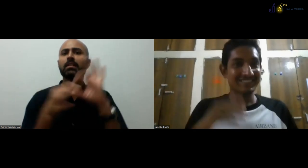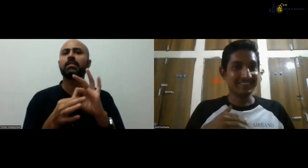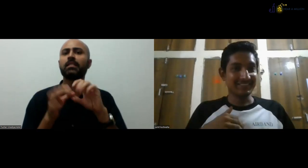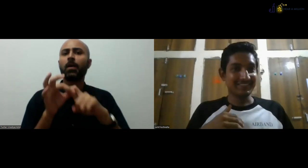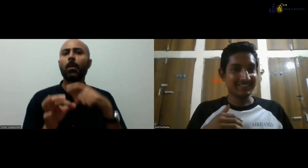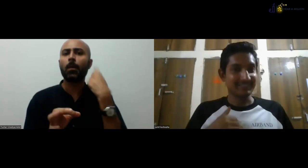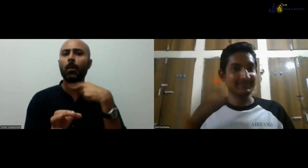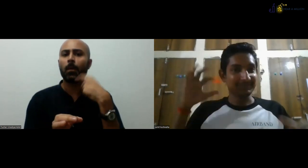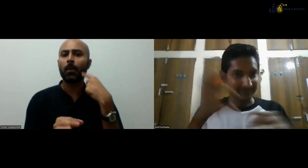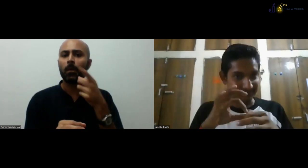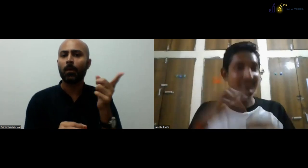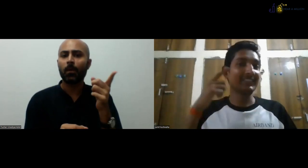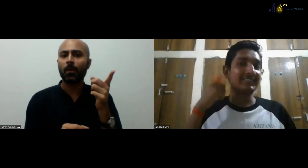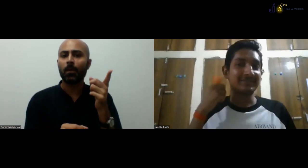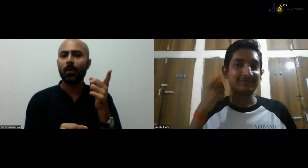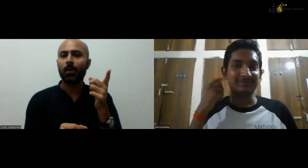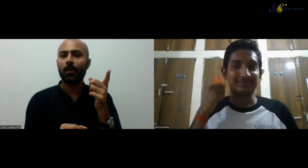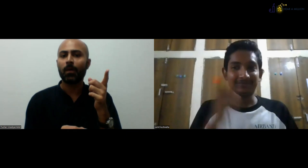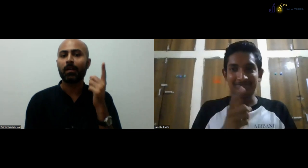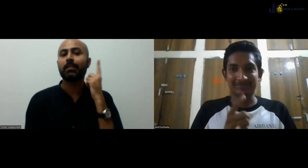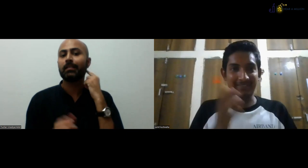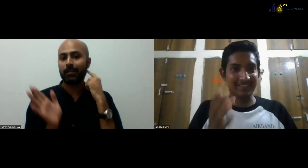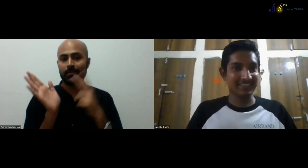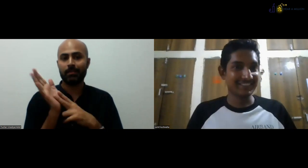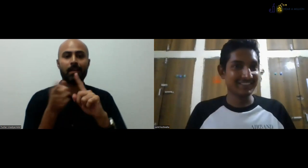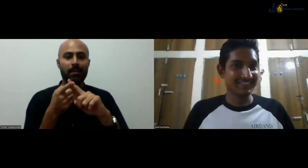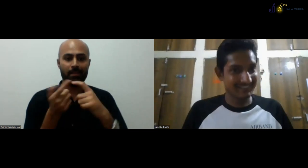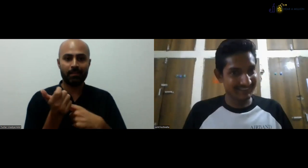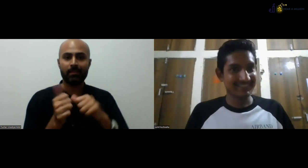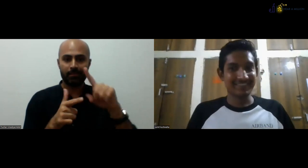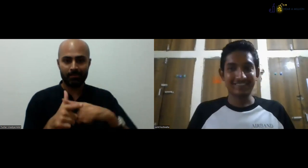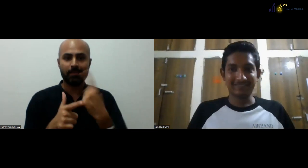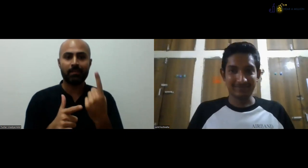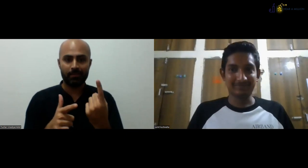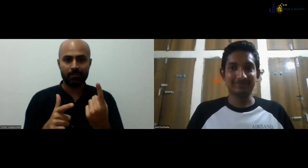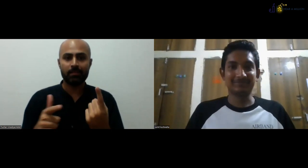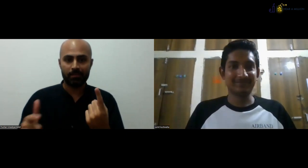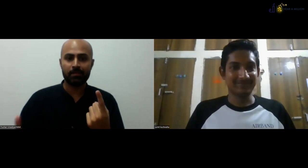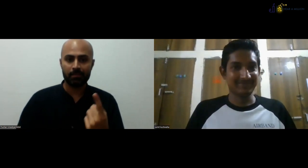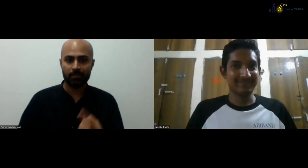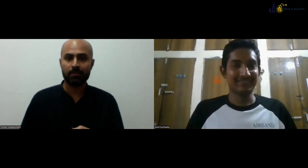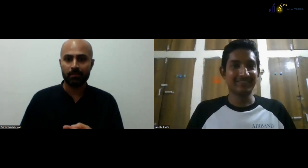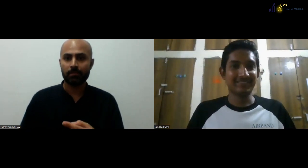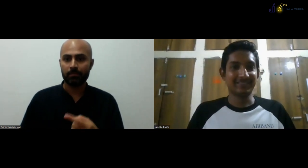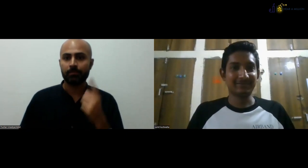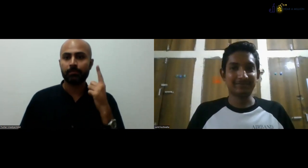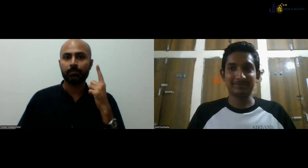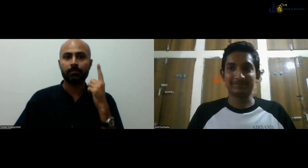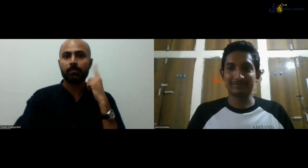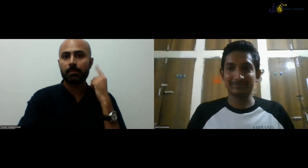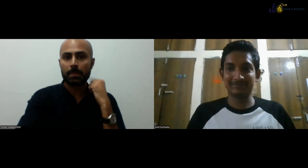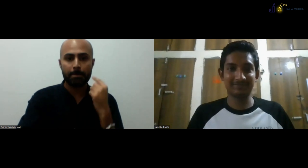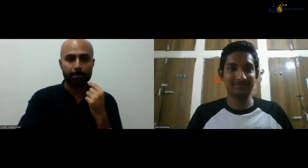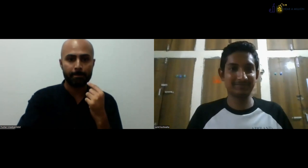Hi, Sumit. To whom you would like to ask a question? I want to ask my question to Neeraj. Neeraj. Okay.